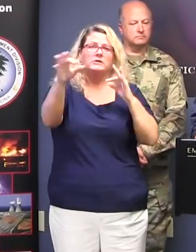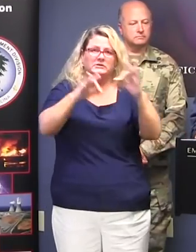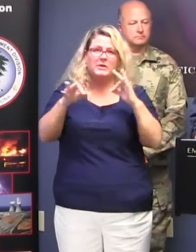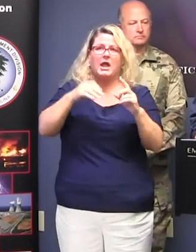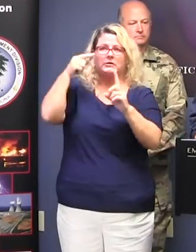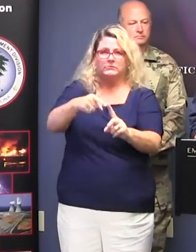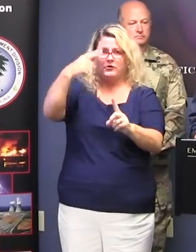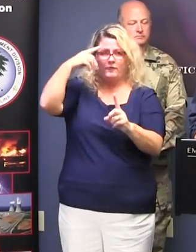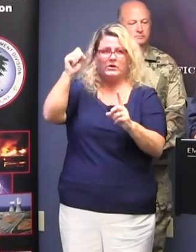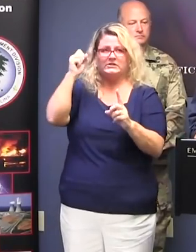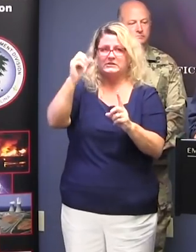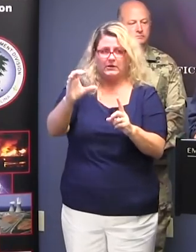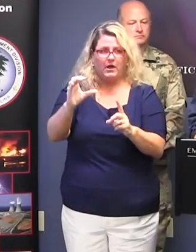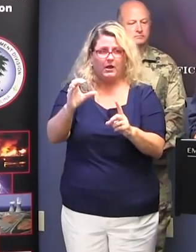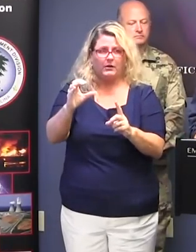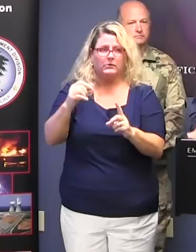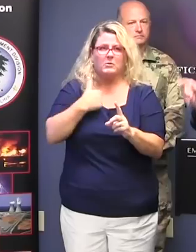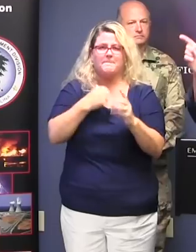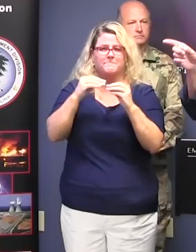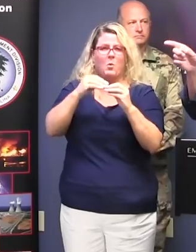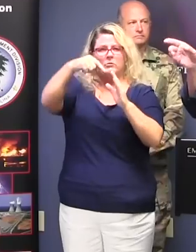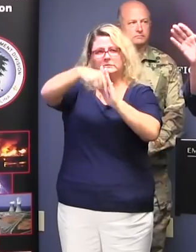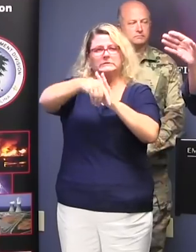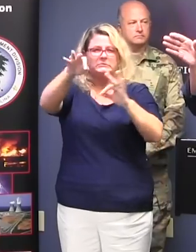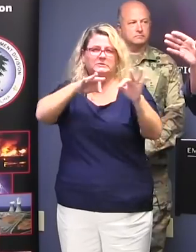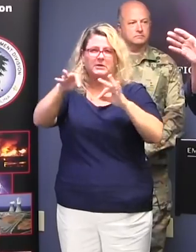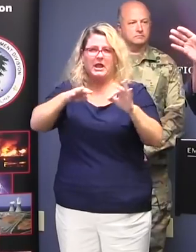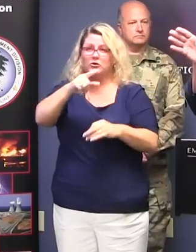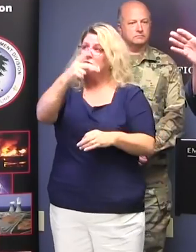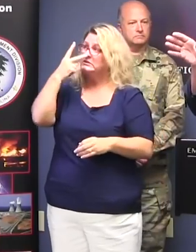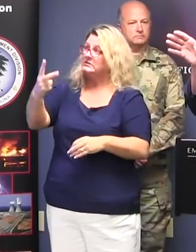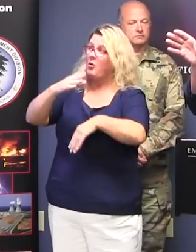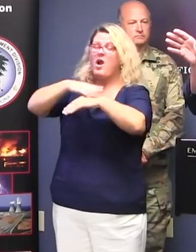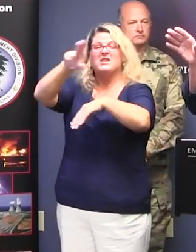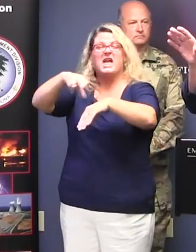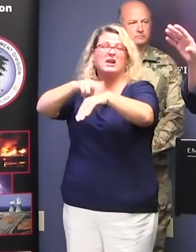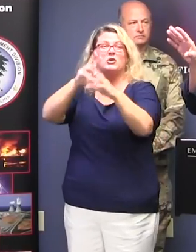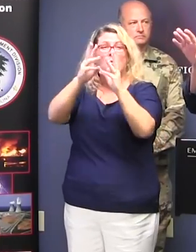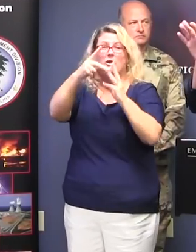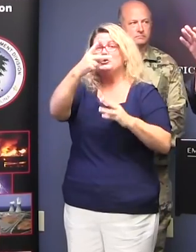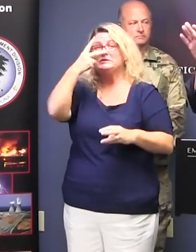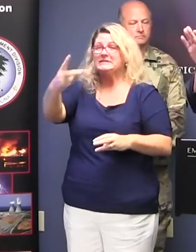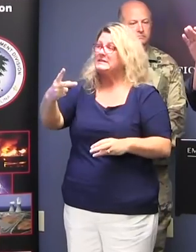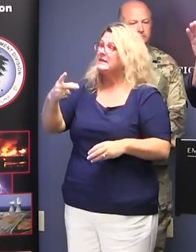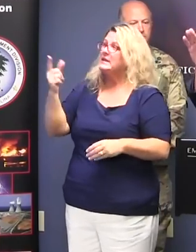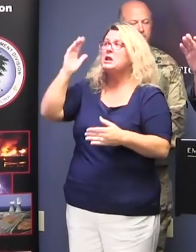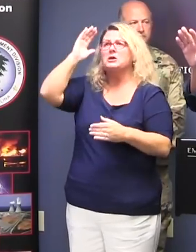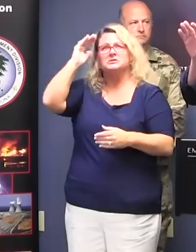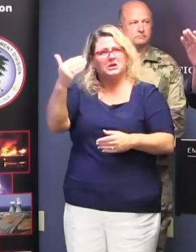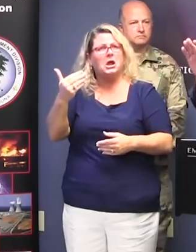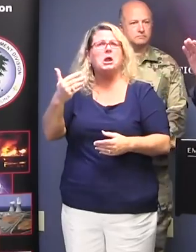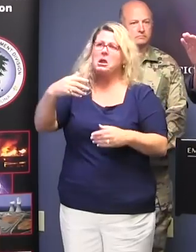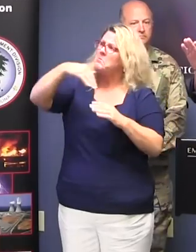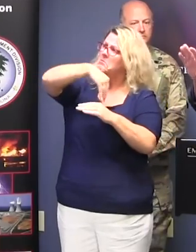Carolina, and we go into more depth and more detail. And that's why when you see on the national weather reports, you see what would appear to be